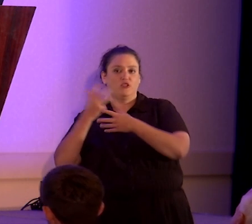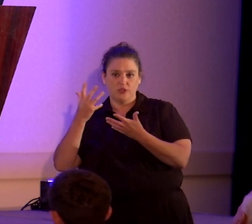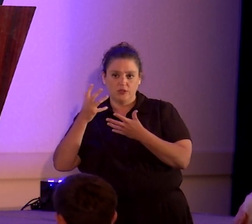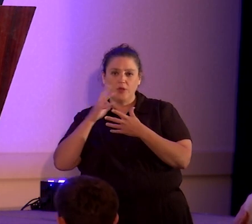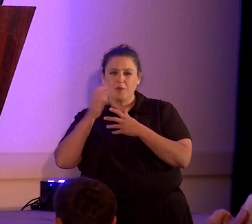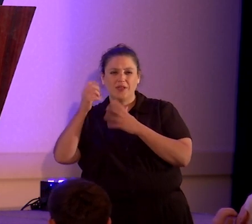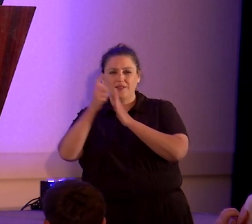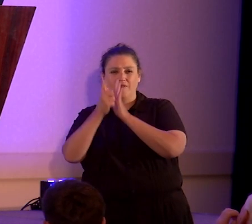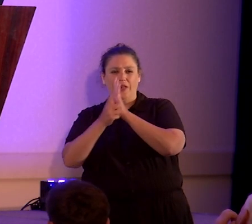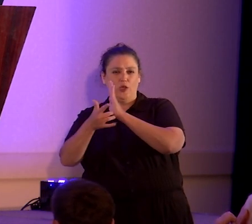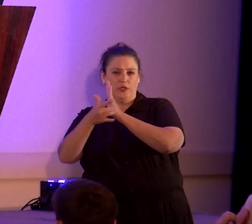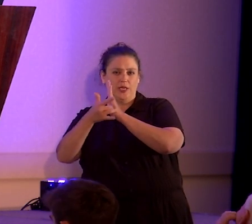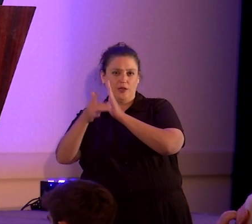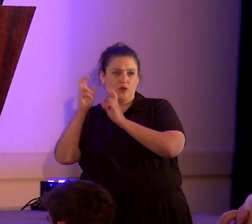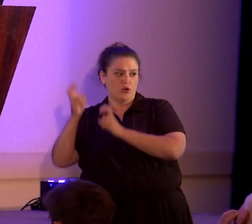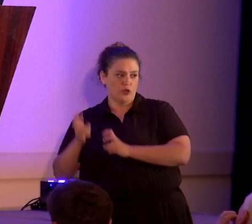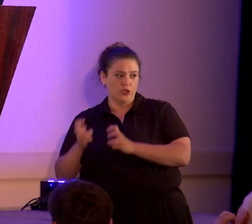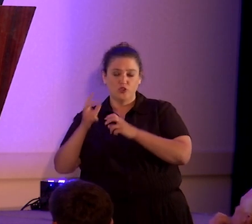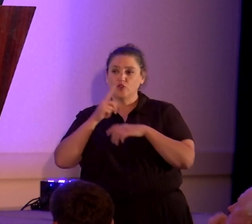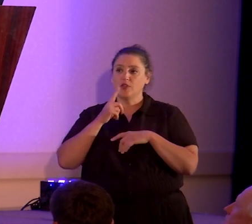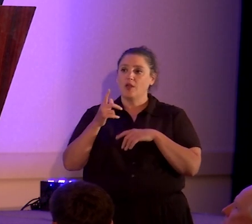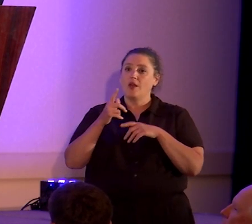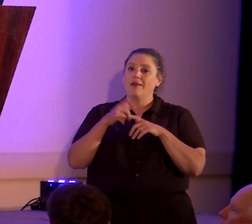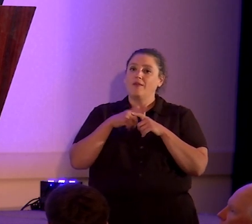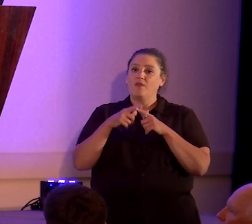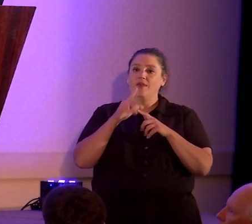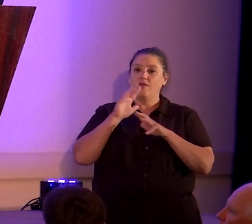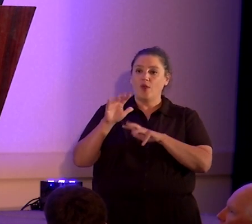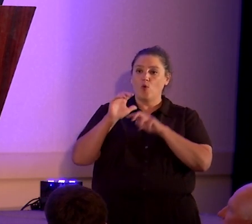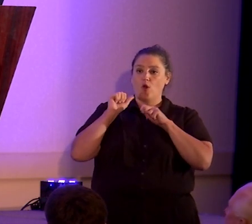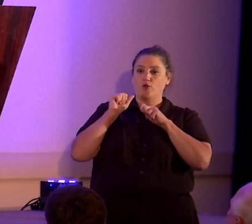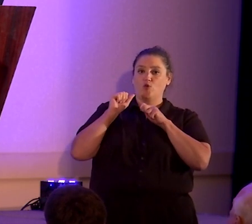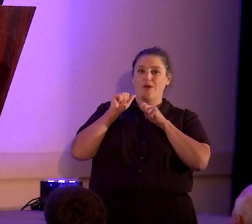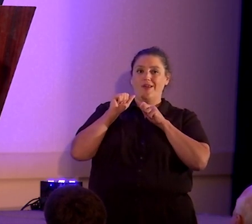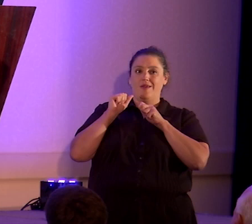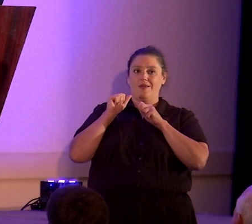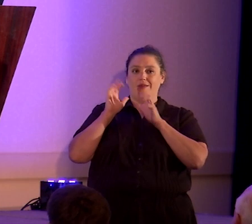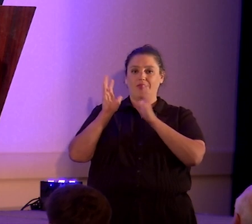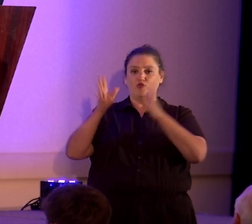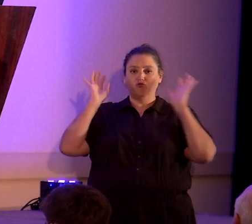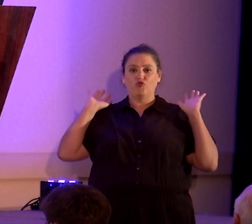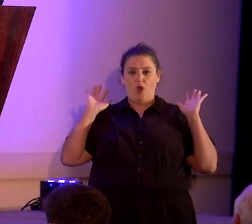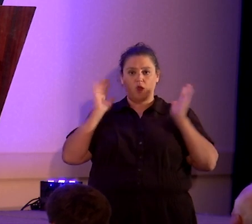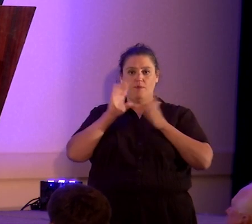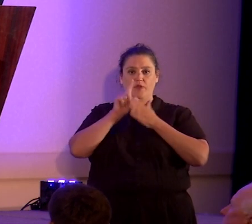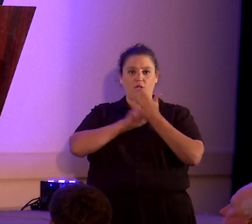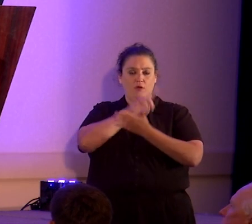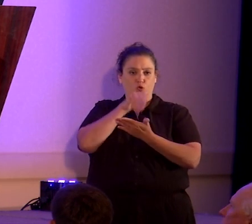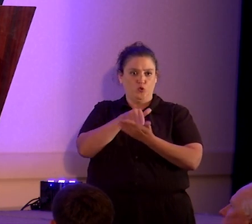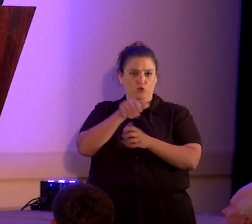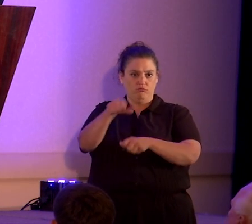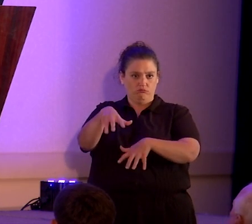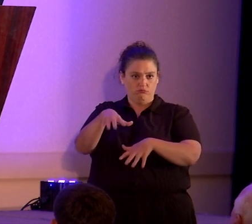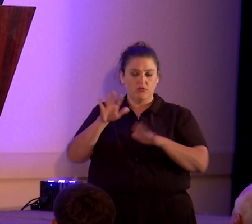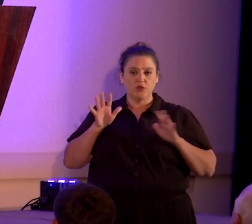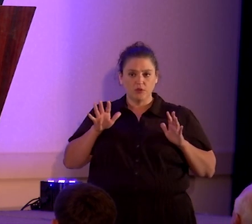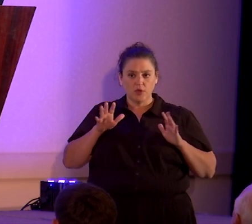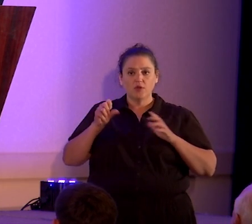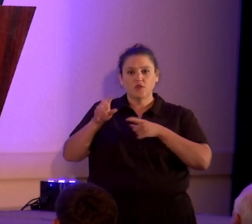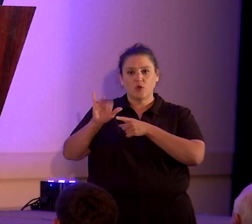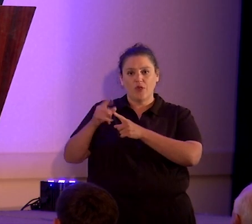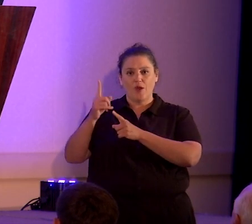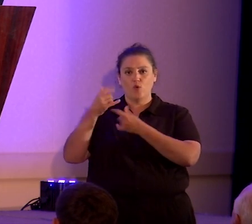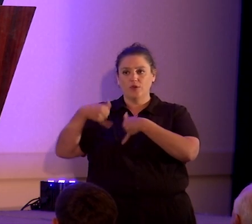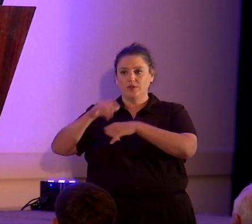legal technicality issues, and then they walked away from the suit. I'm sorry about that. They walked away from that suit. So that monument in Dixie